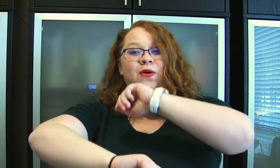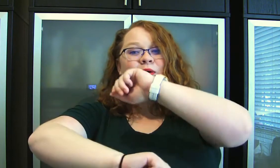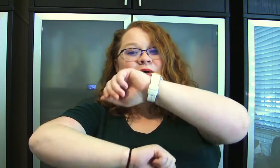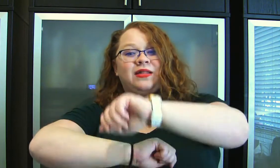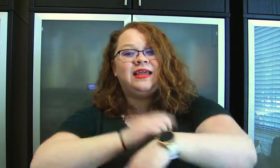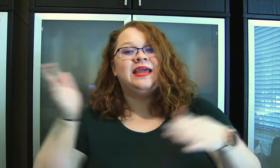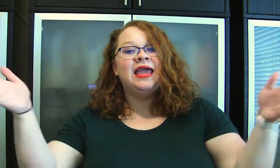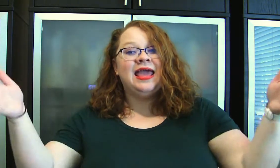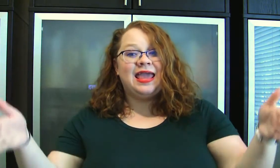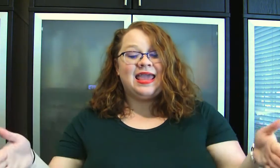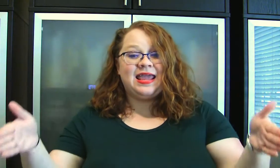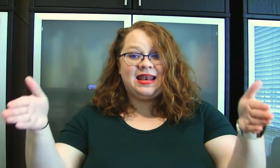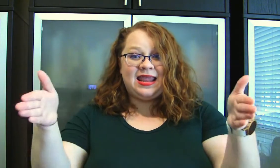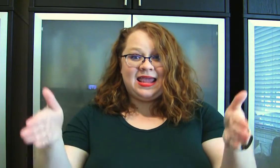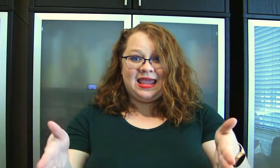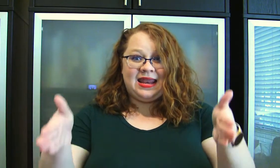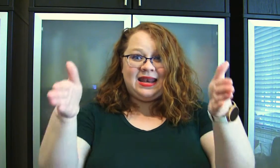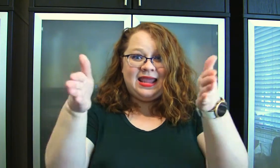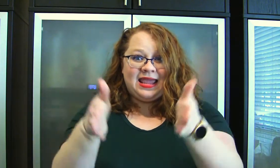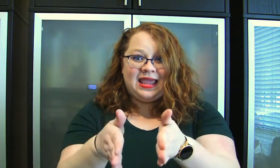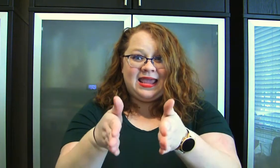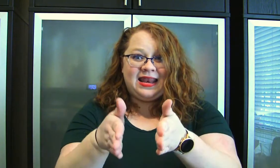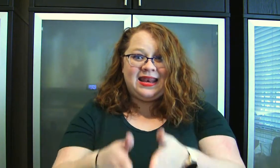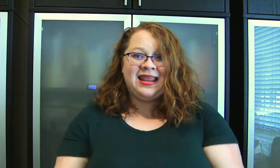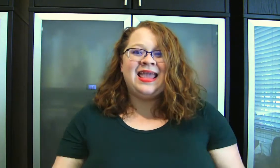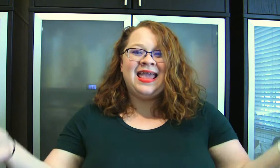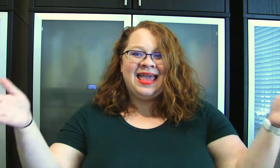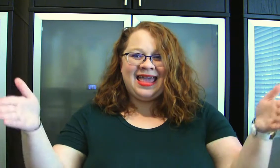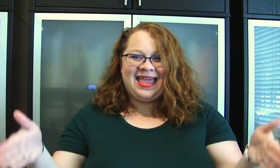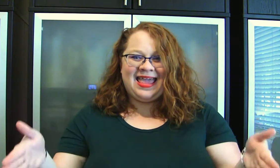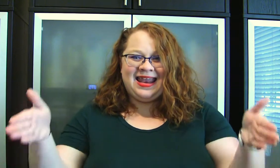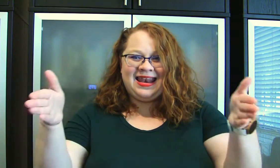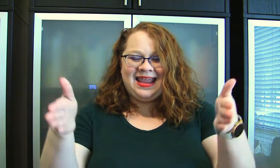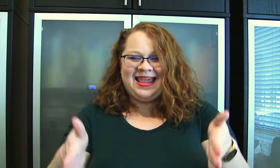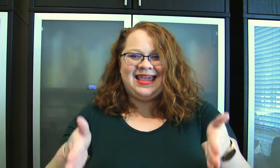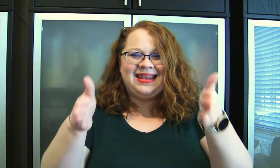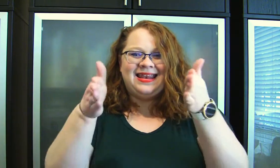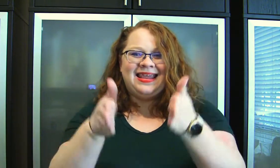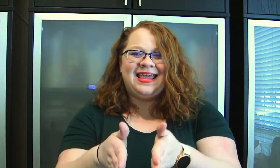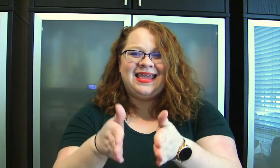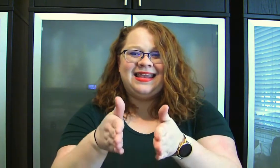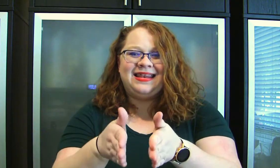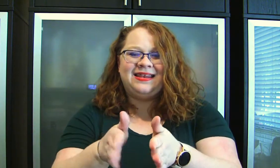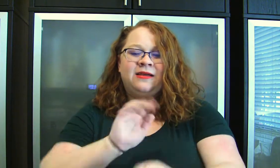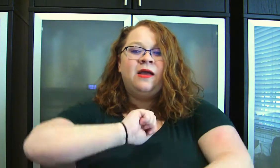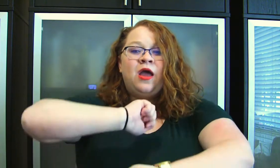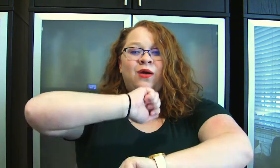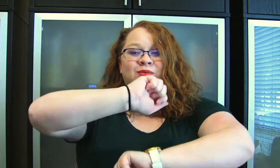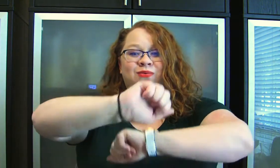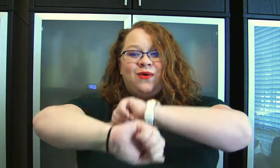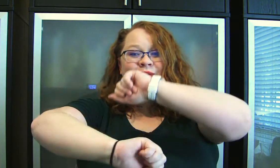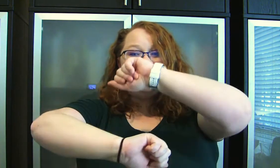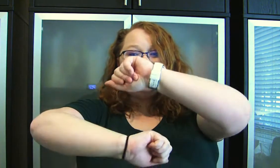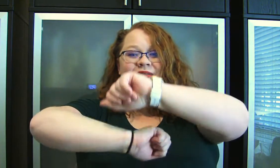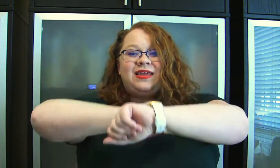N N N N N N N Rolly